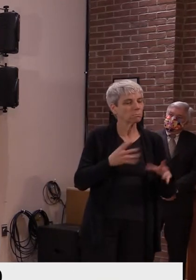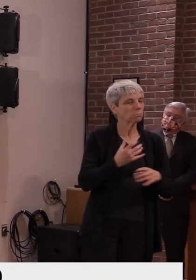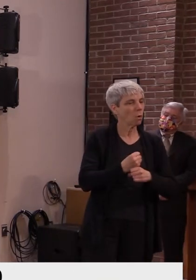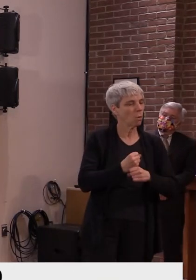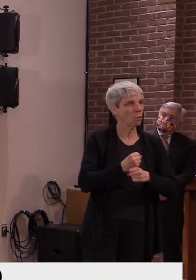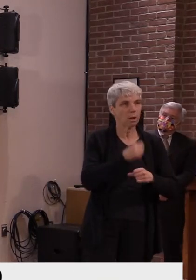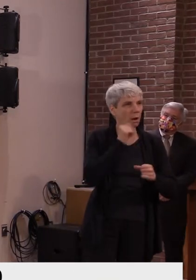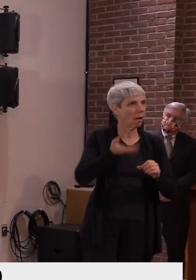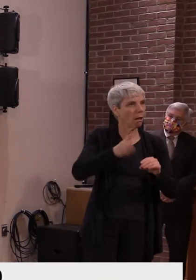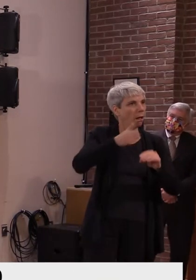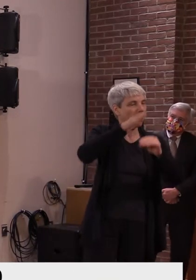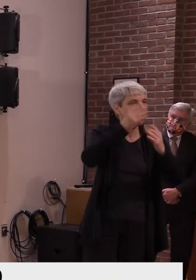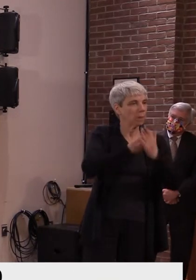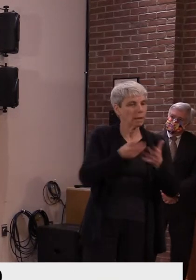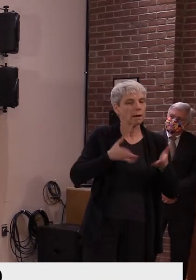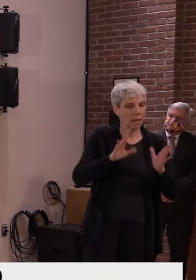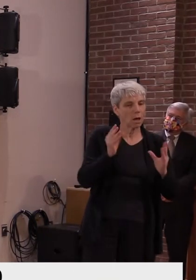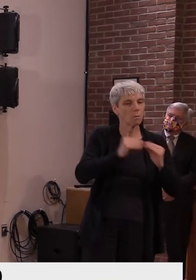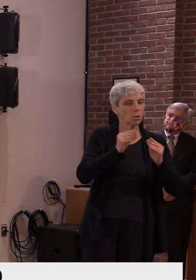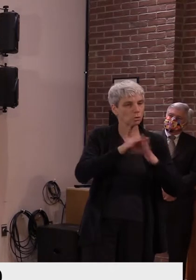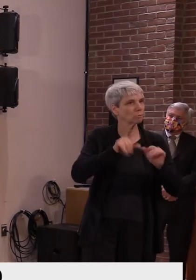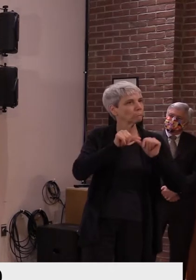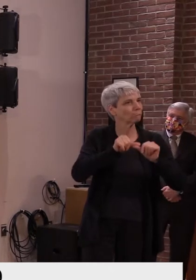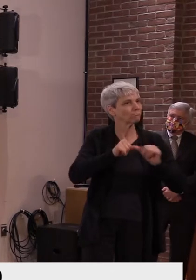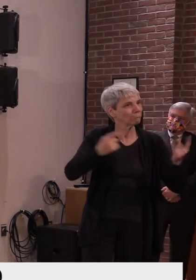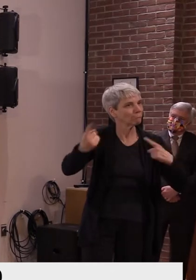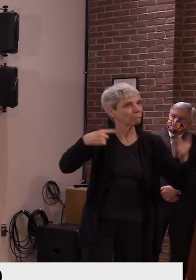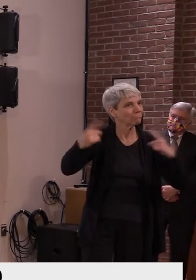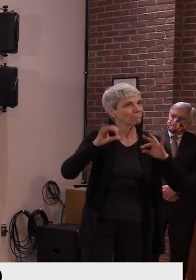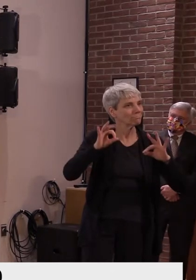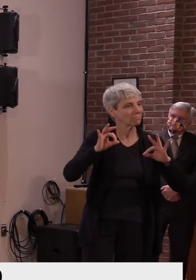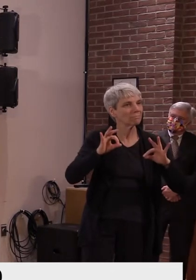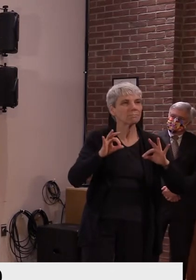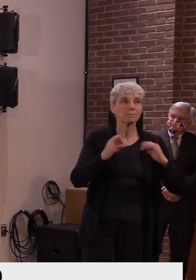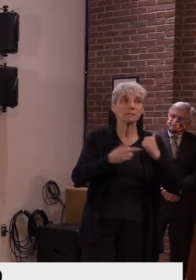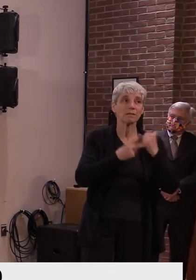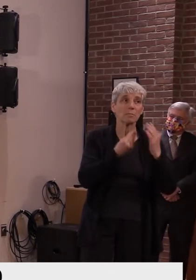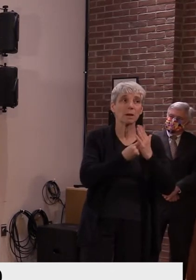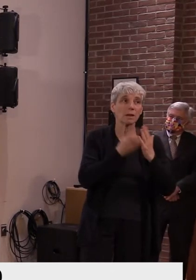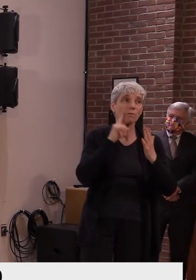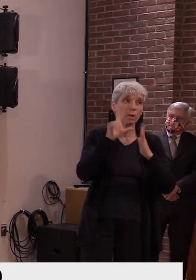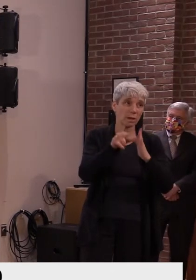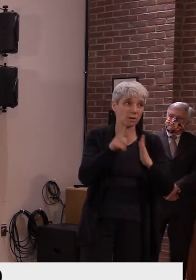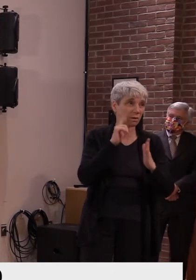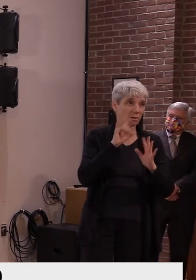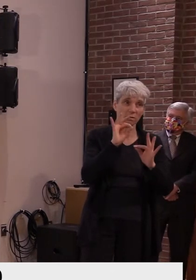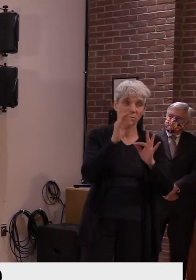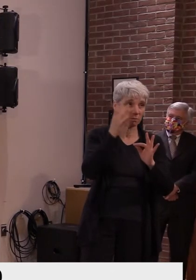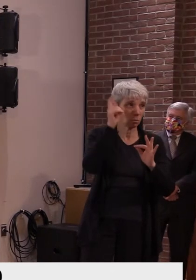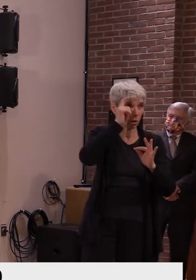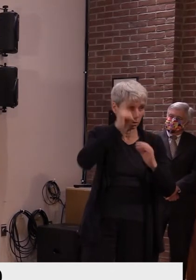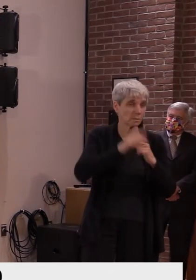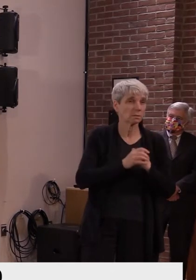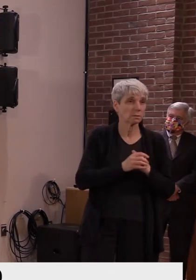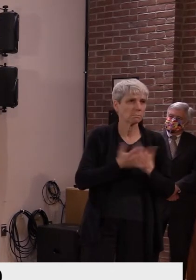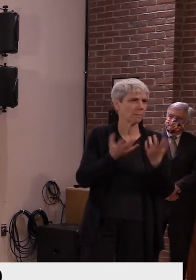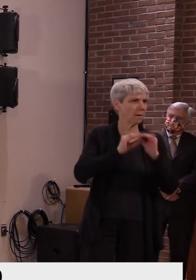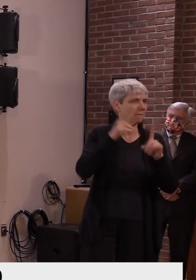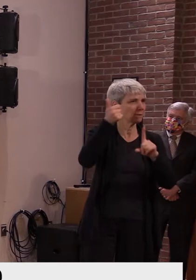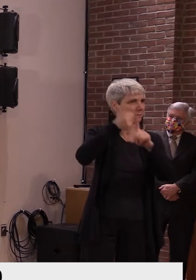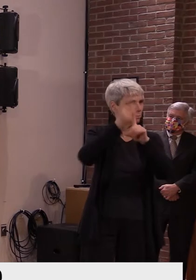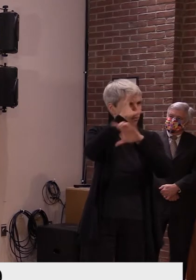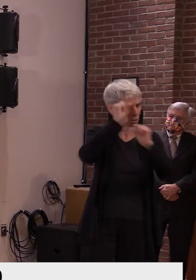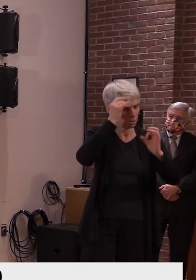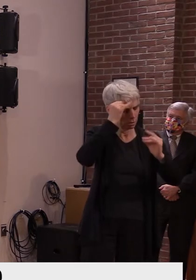we'll be in better shape. So I, I believe it's the right approach. Um, obviously, uh, he has a plan, uh, put together, uh,